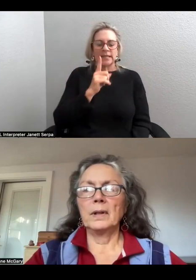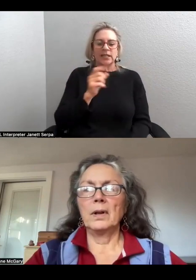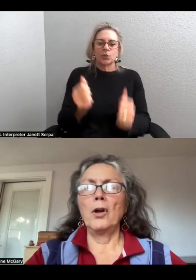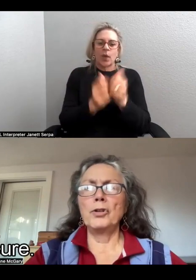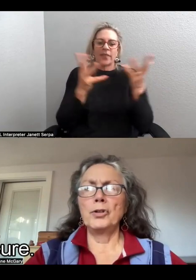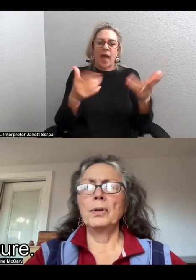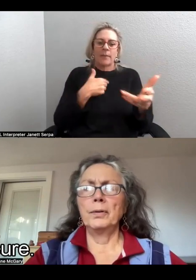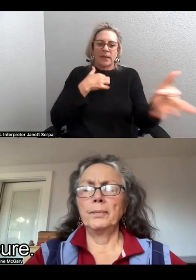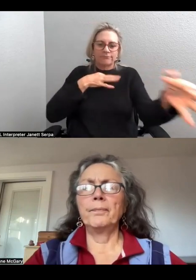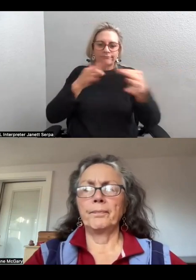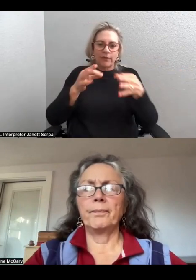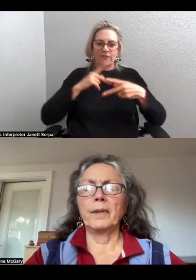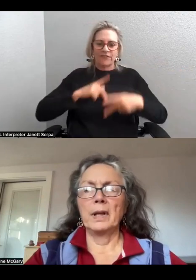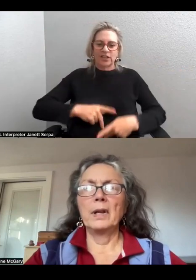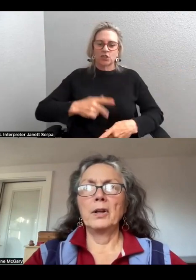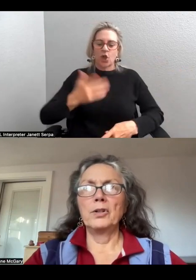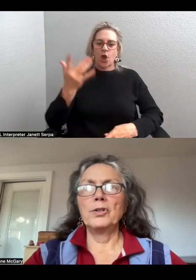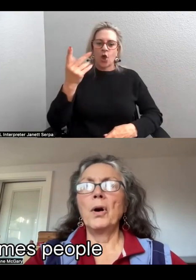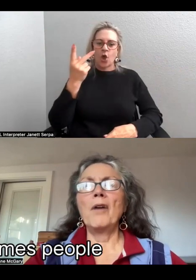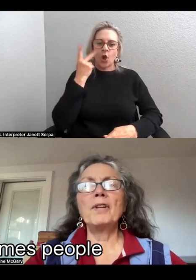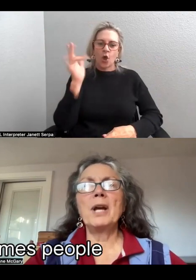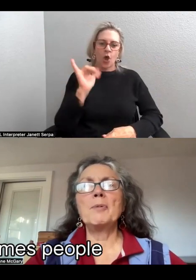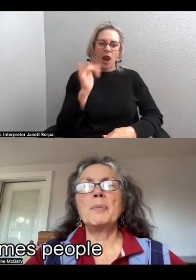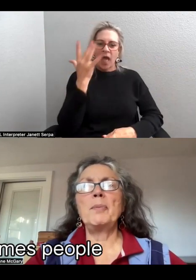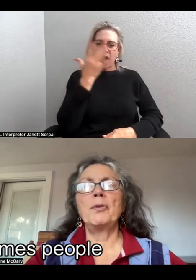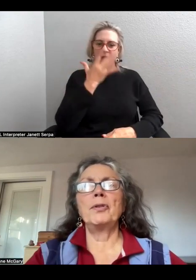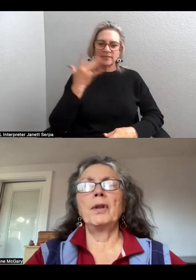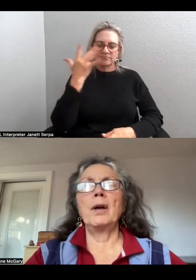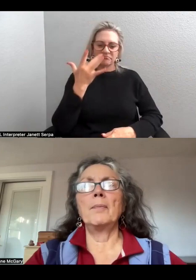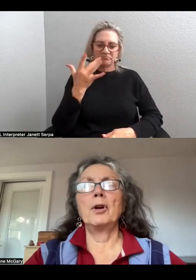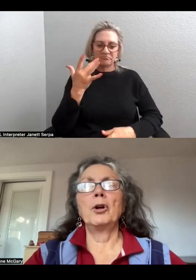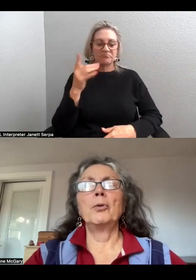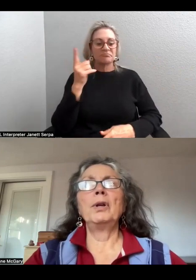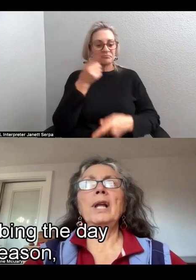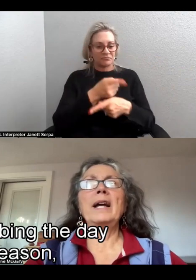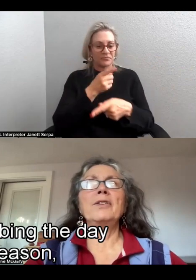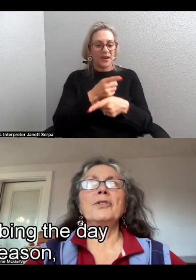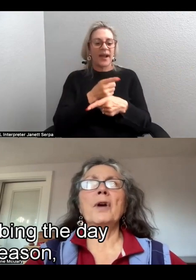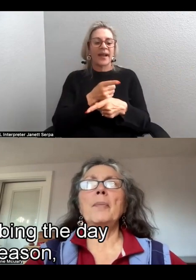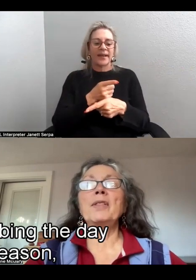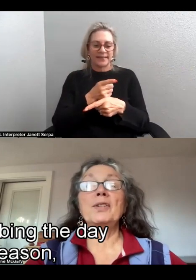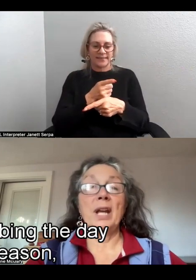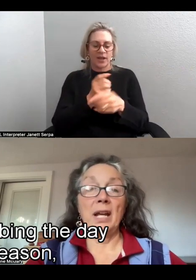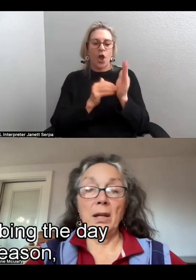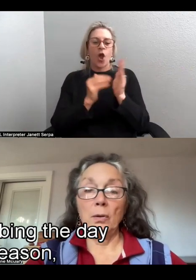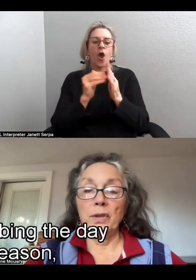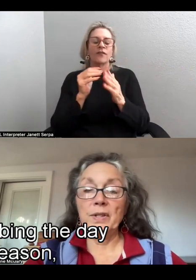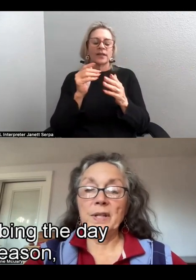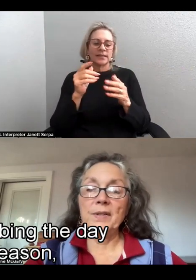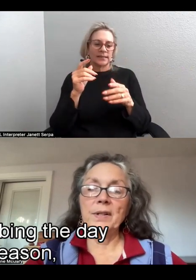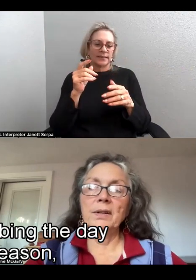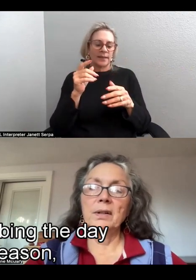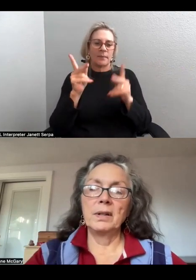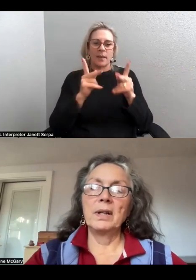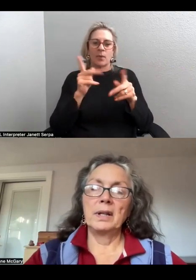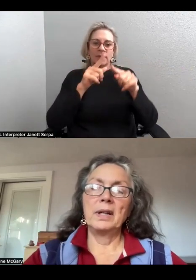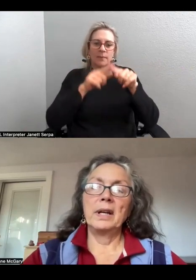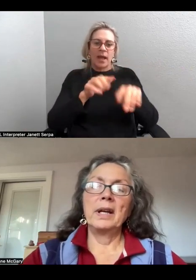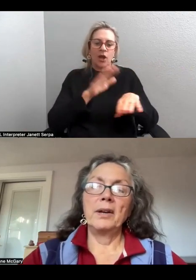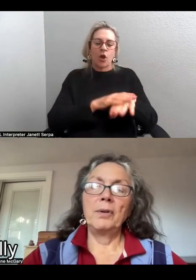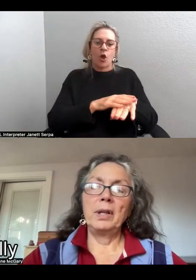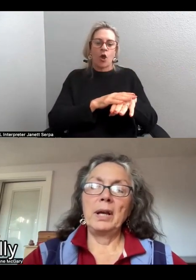description. Oh, sure. Sure. Oftentimes people rely on describing the day or the season.